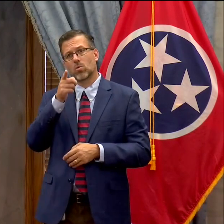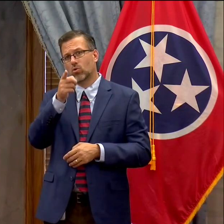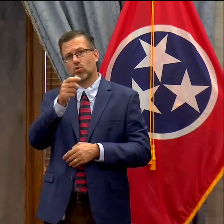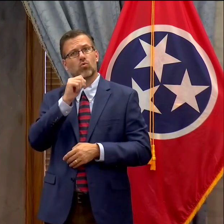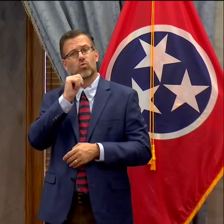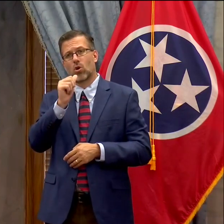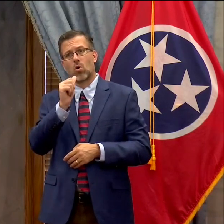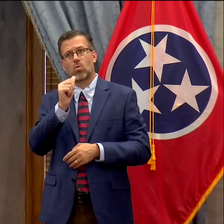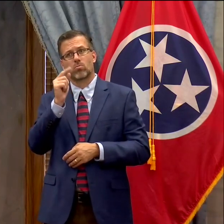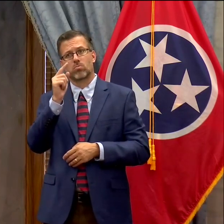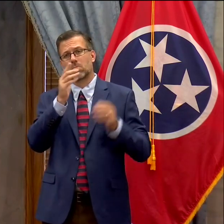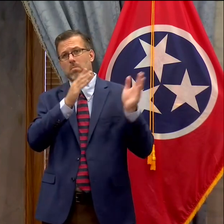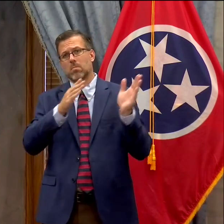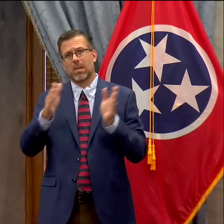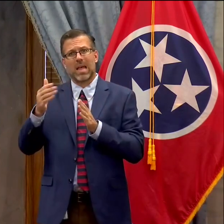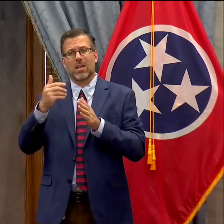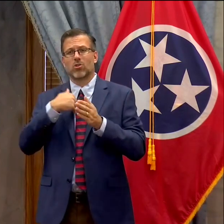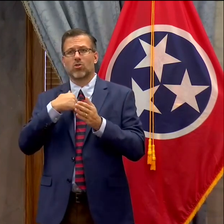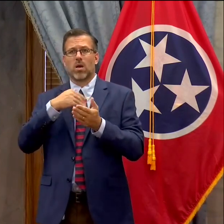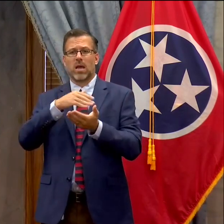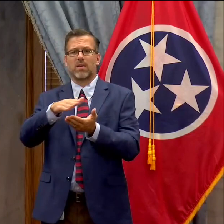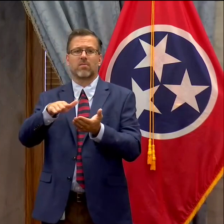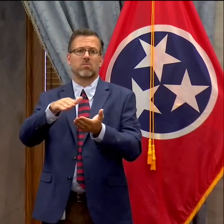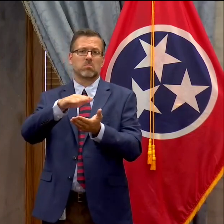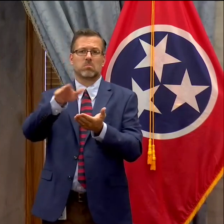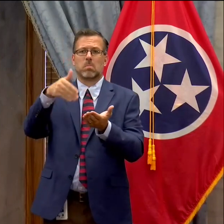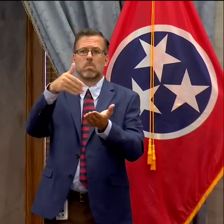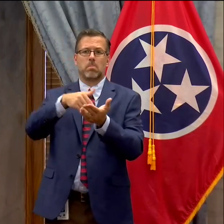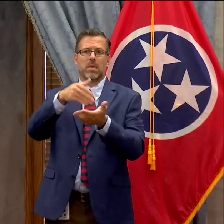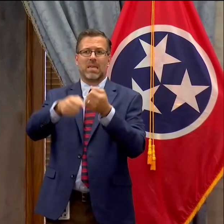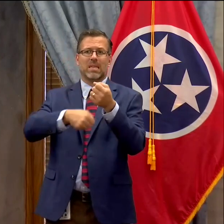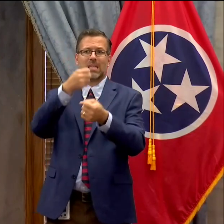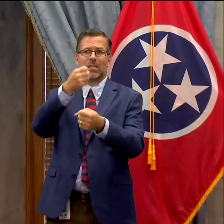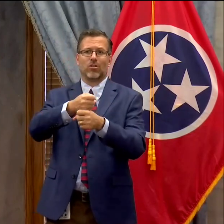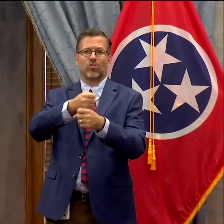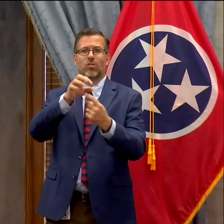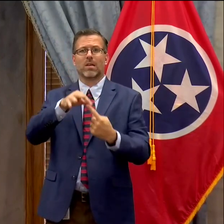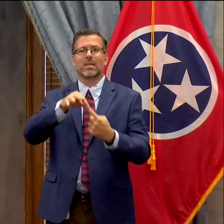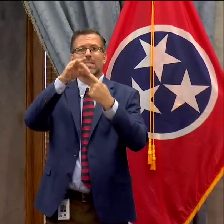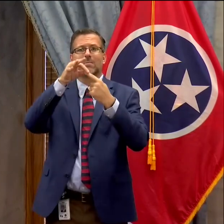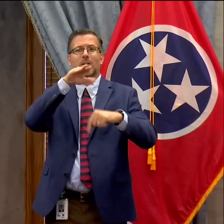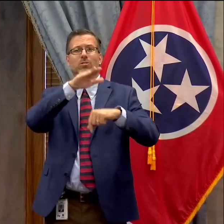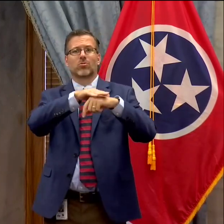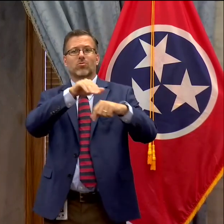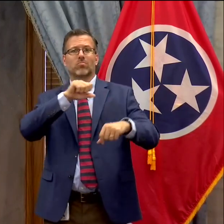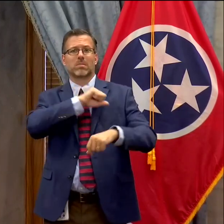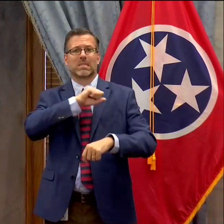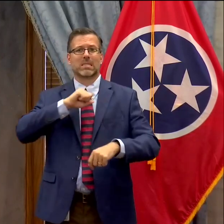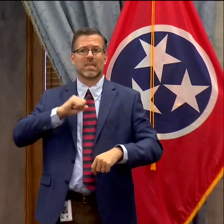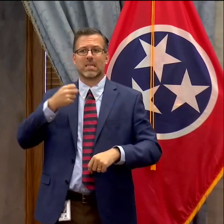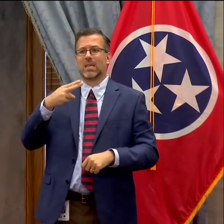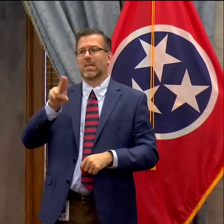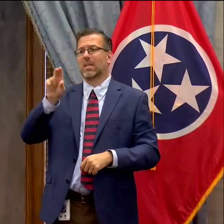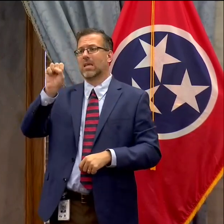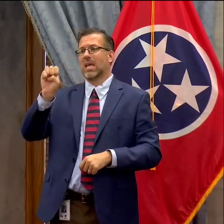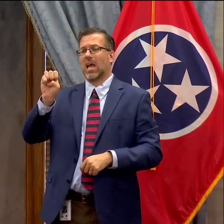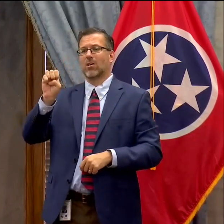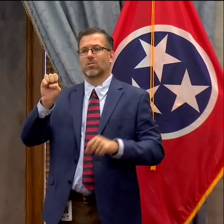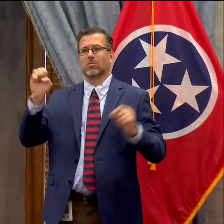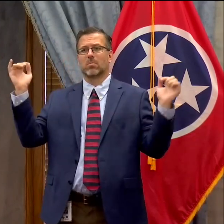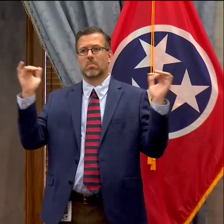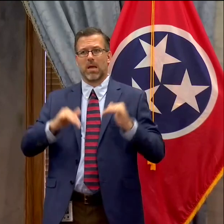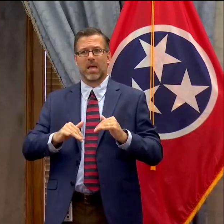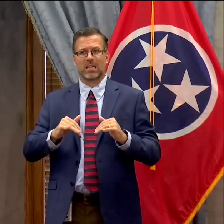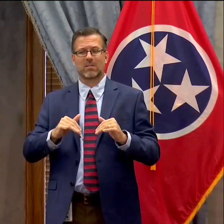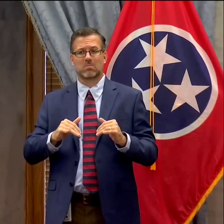boost to teacher pay. Well we we I don't anticipate having a special session to address the budget issues between now and January now.